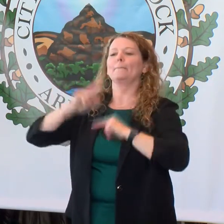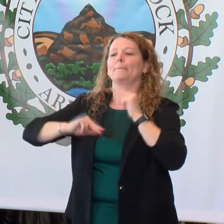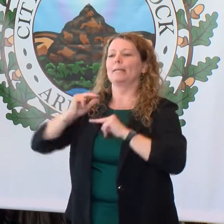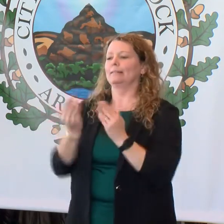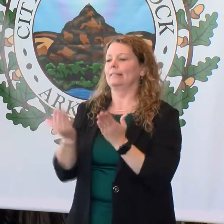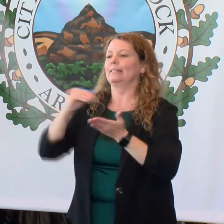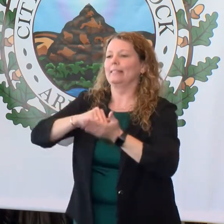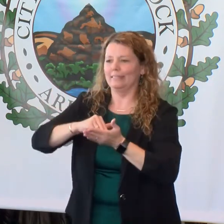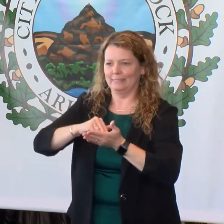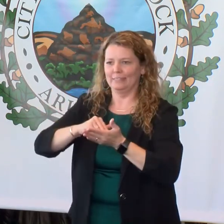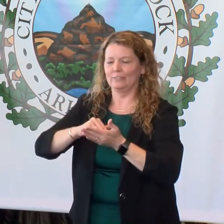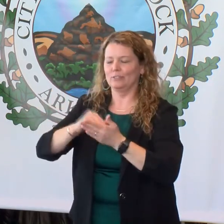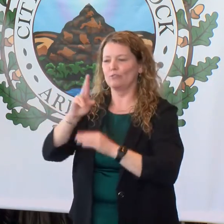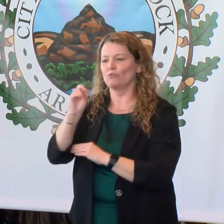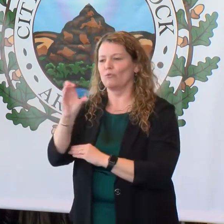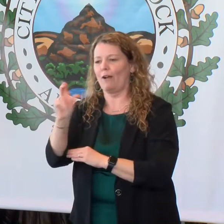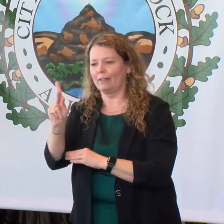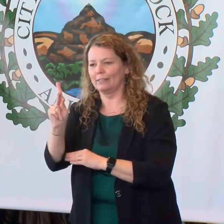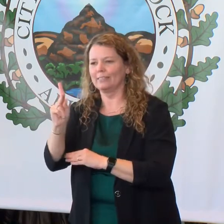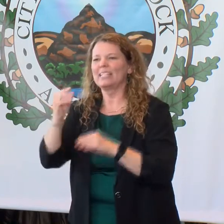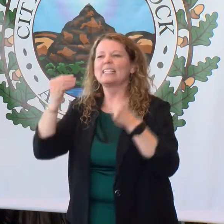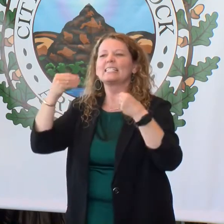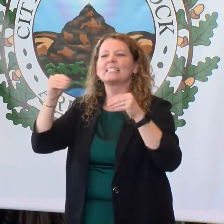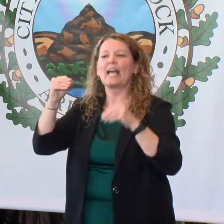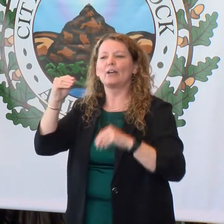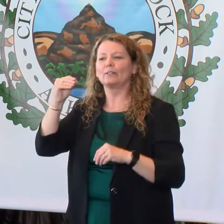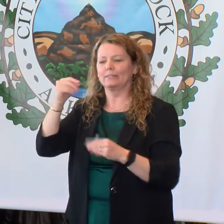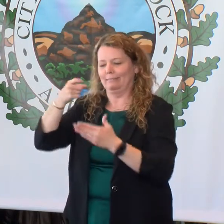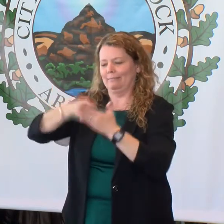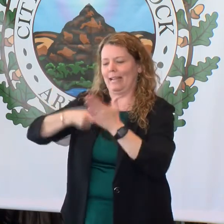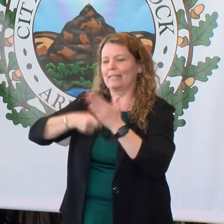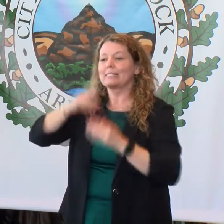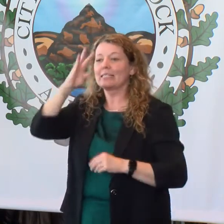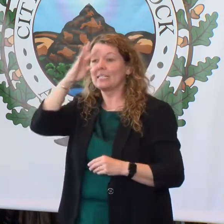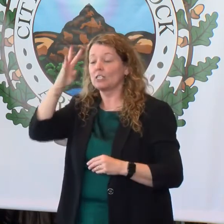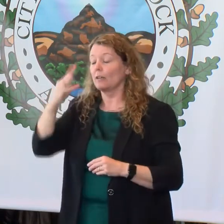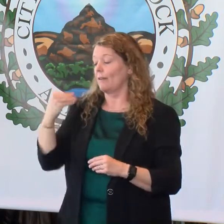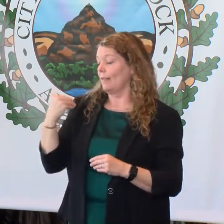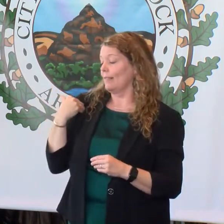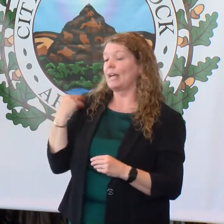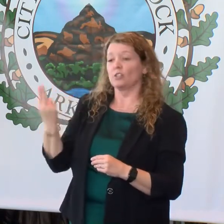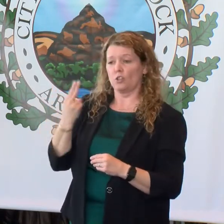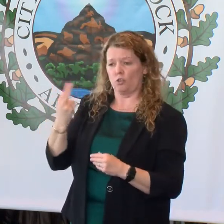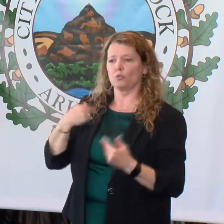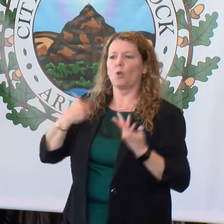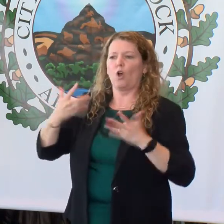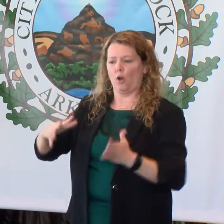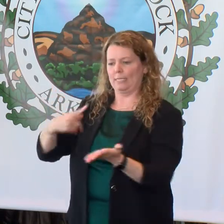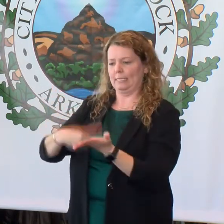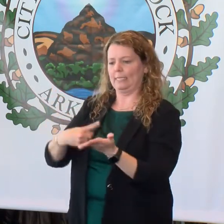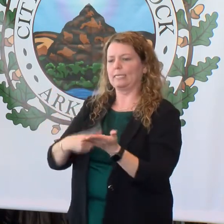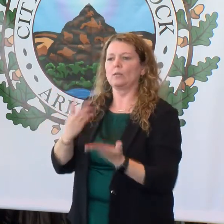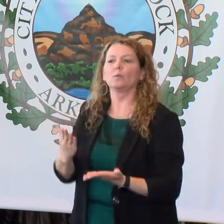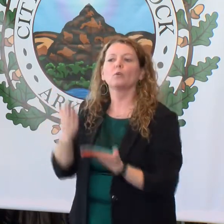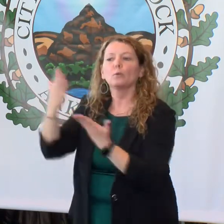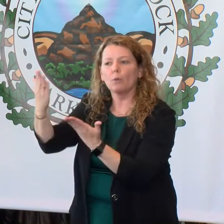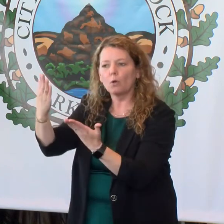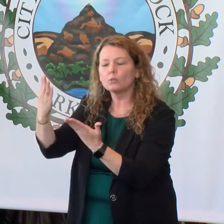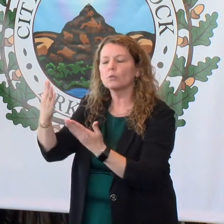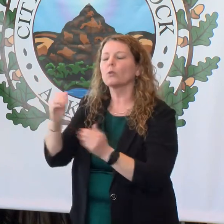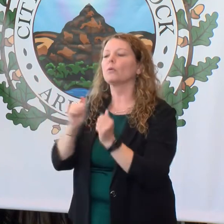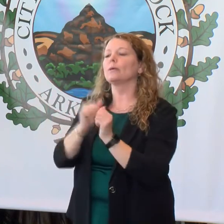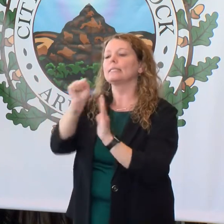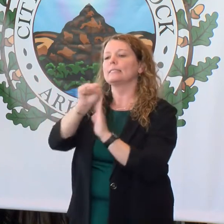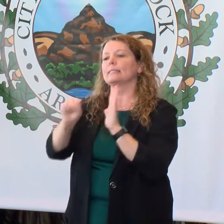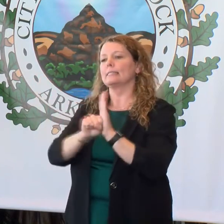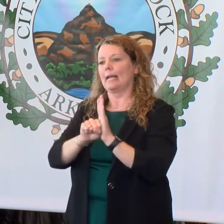tax initiative. As we talked about this past Thursday with our Rebuild the Rock proposal, along with our State